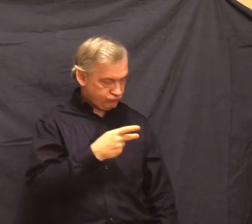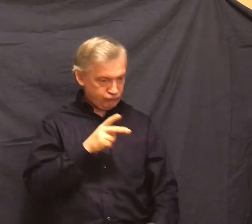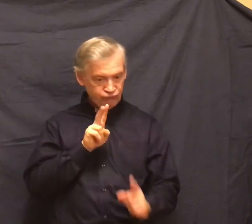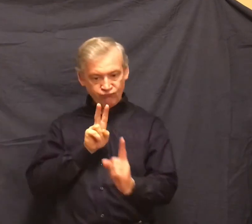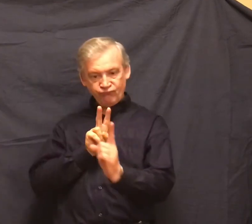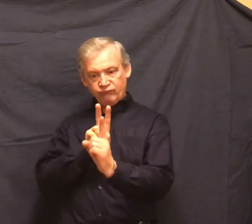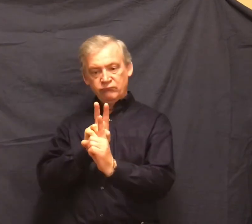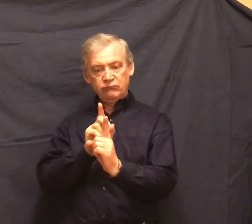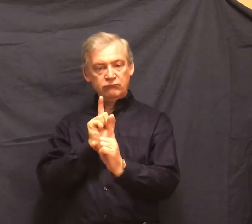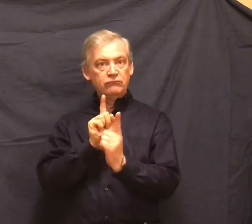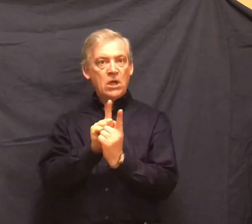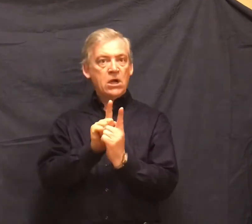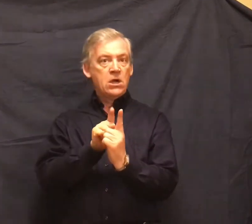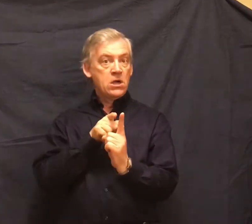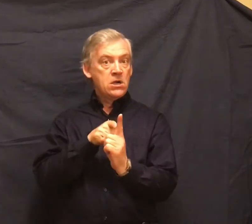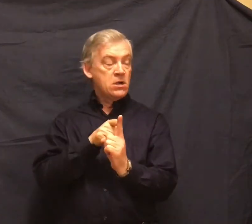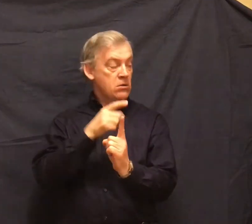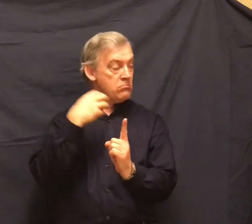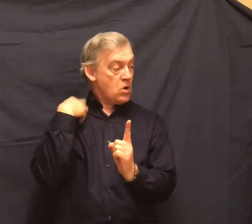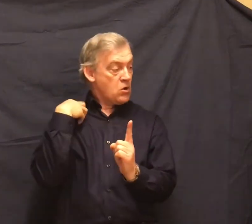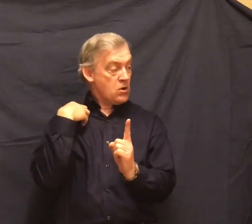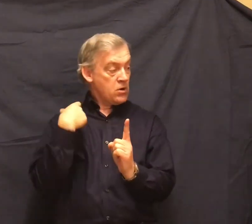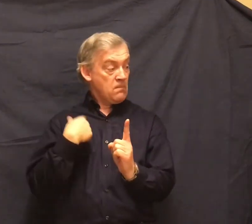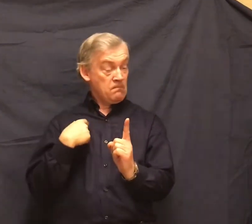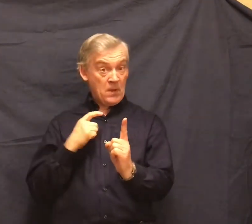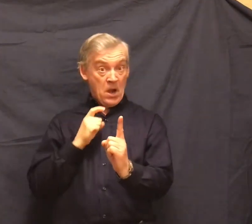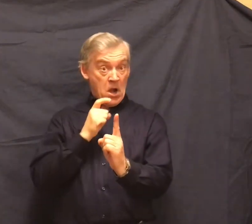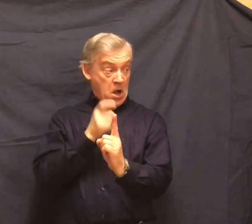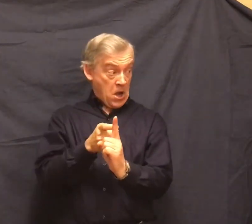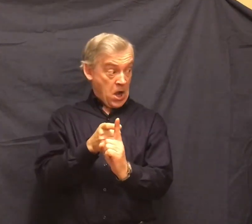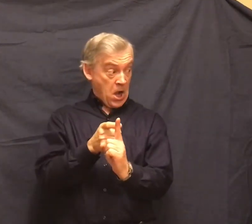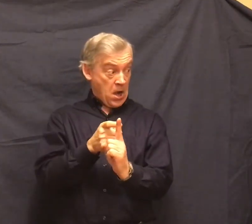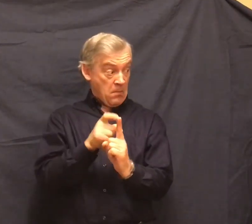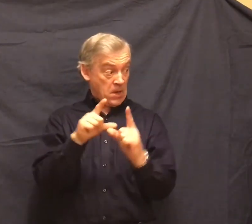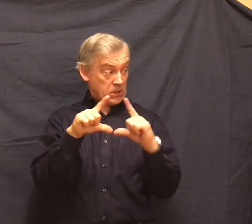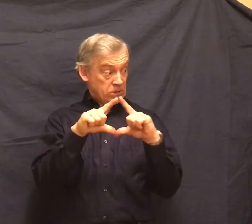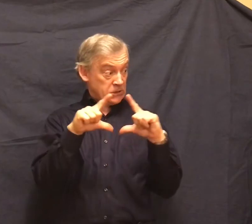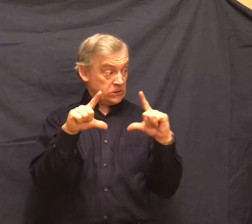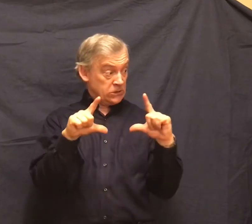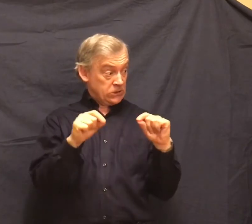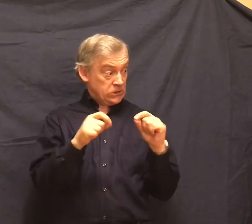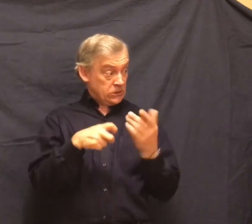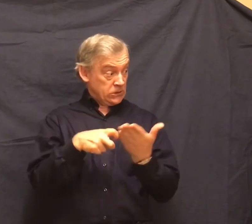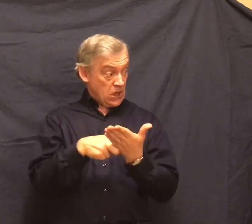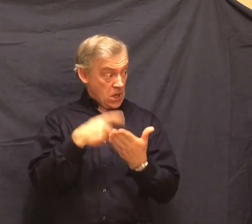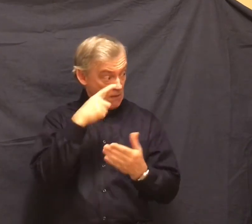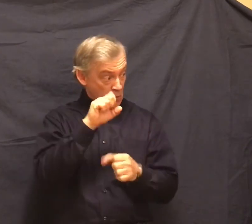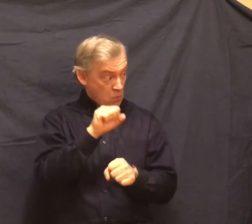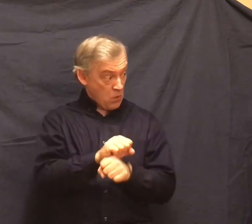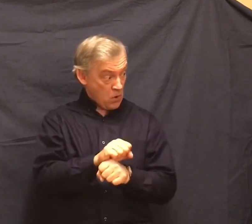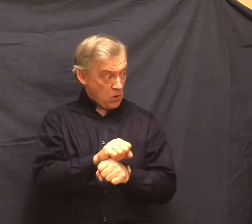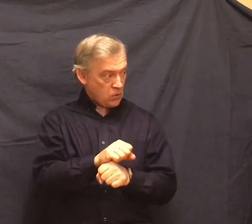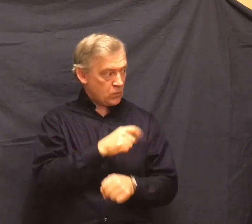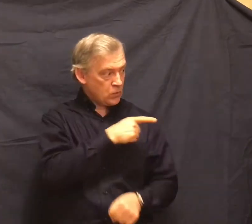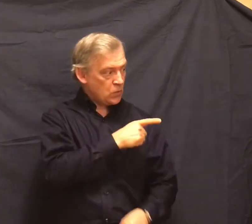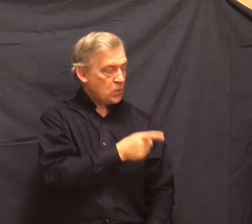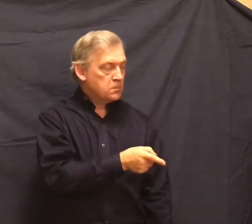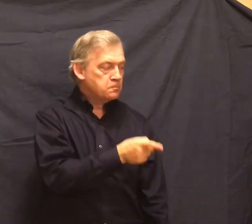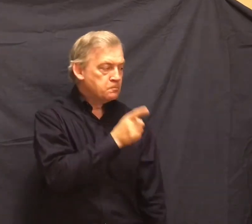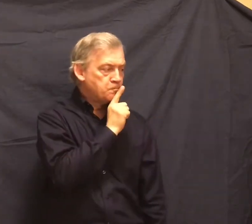I'll give him work. work tickets, but you ain't going to say a word. You just stand there and don't say nothing. If he finds out what